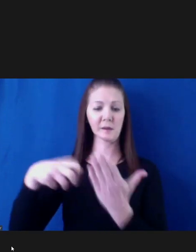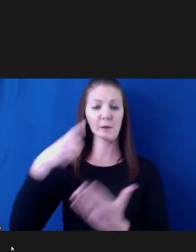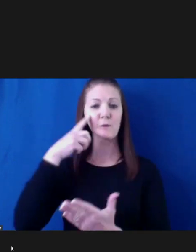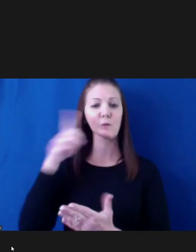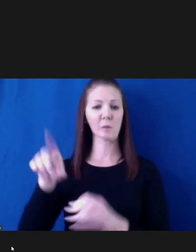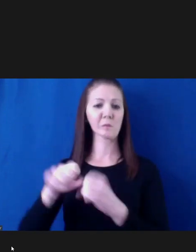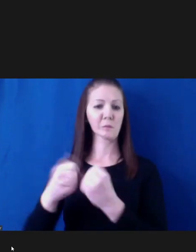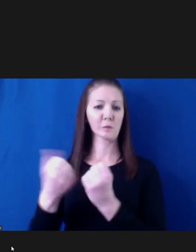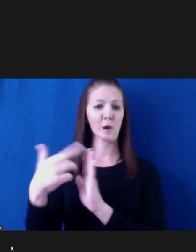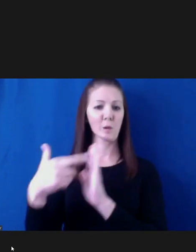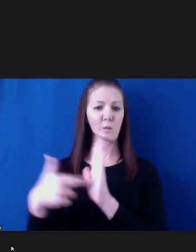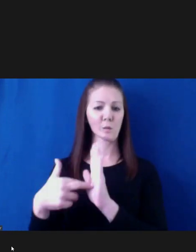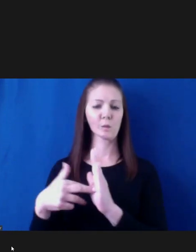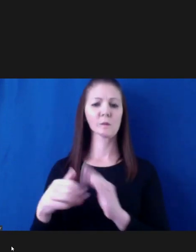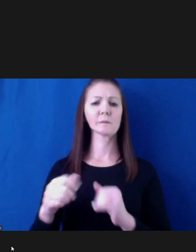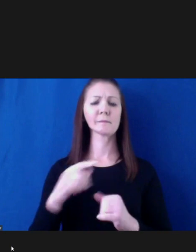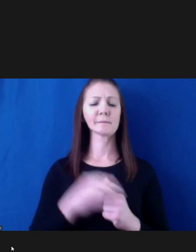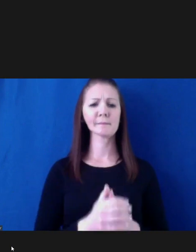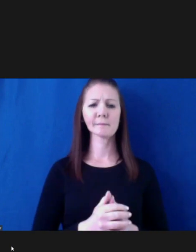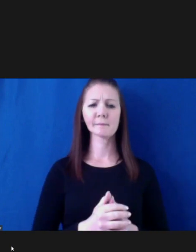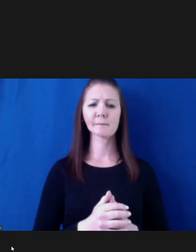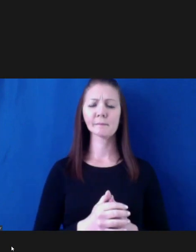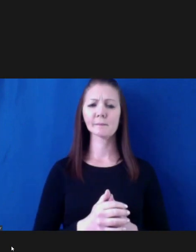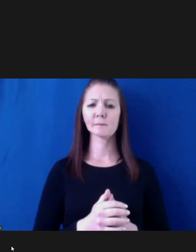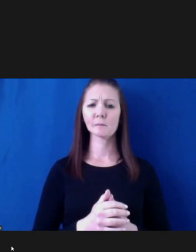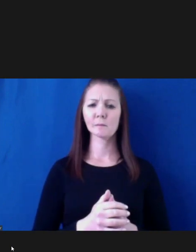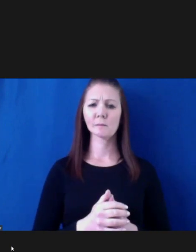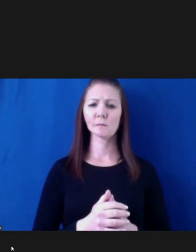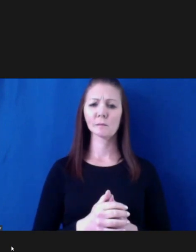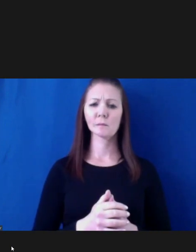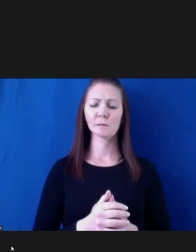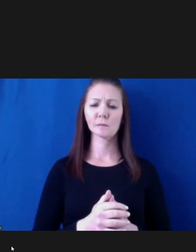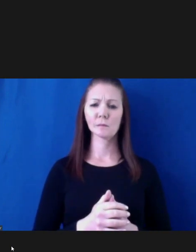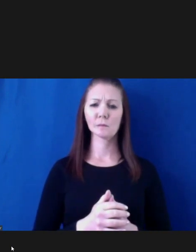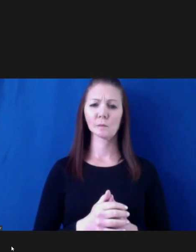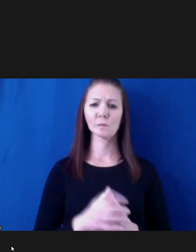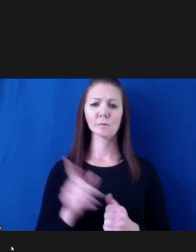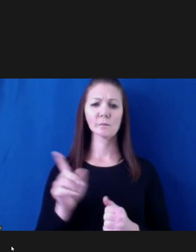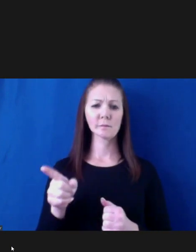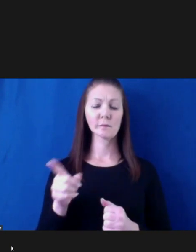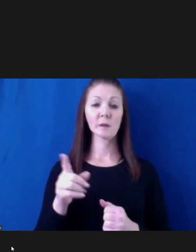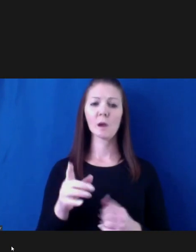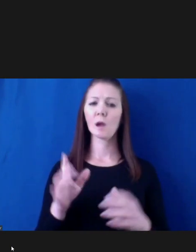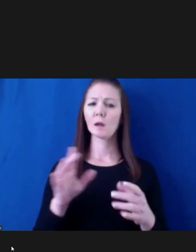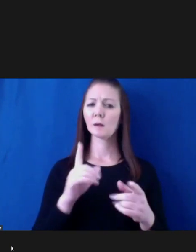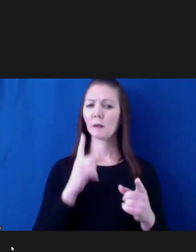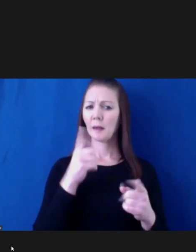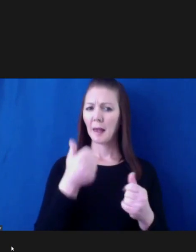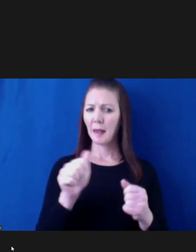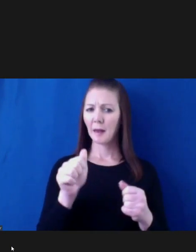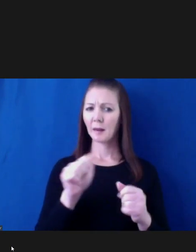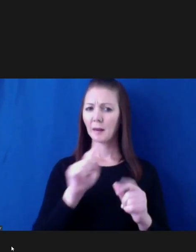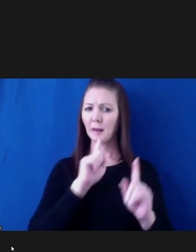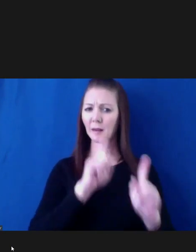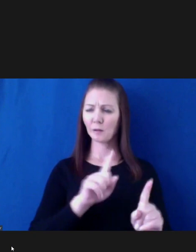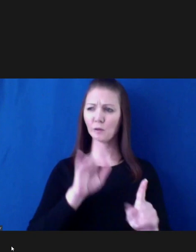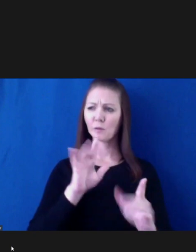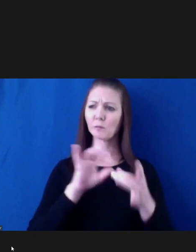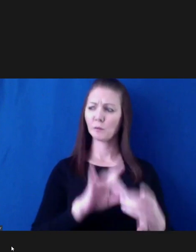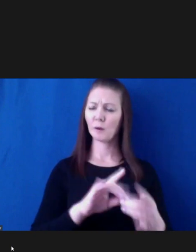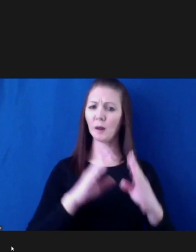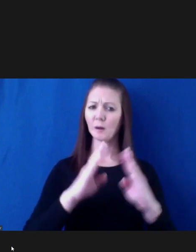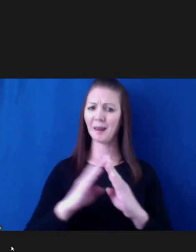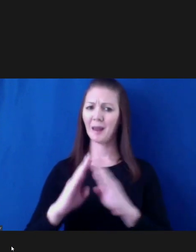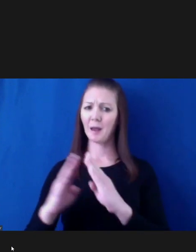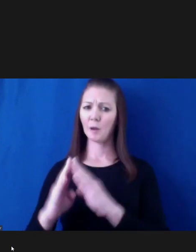The second part is any requests for locals for state assistance? So from the municipal